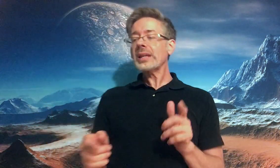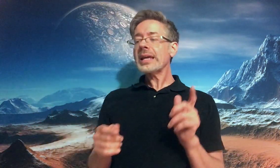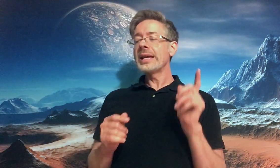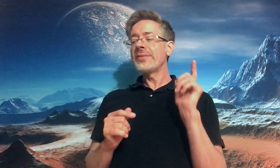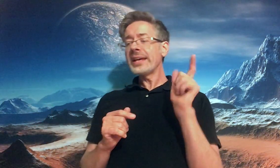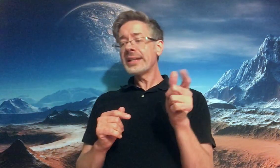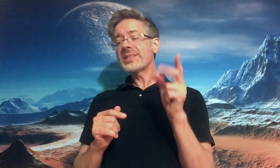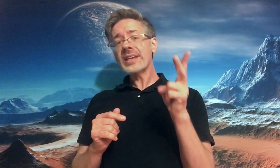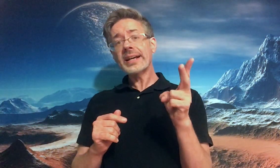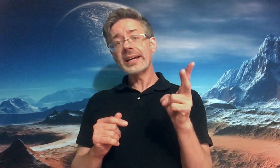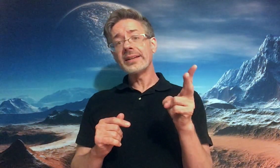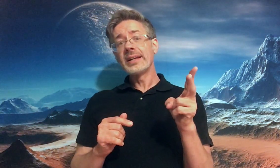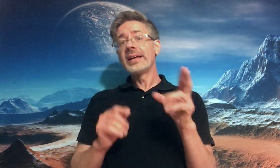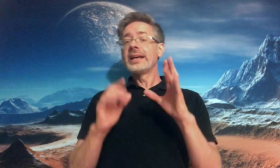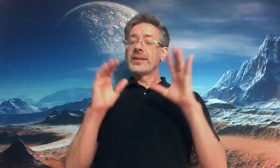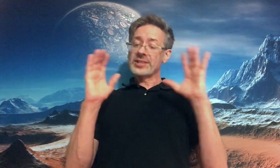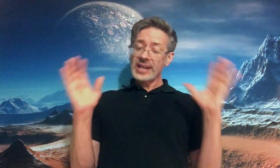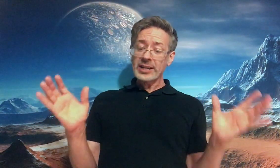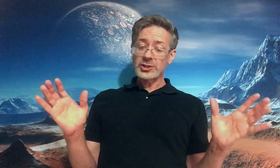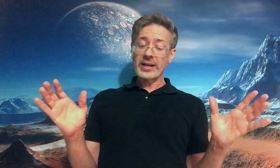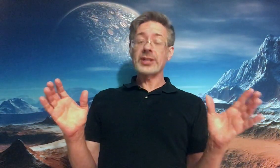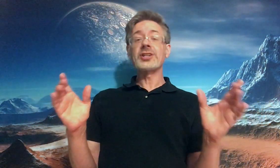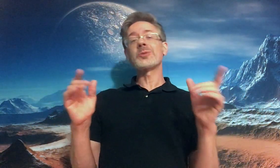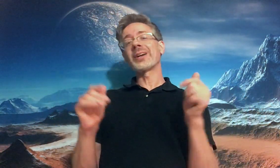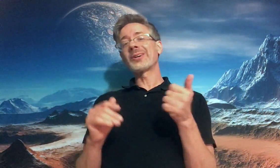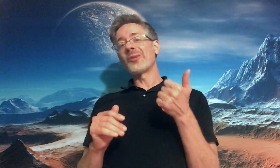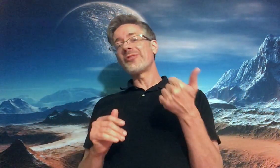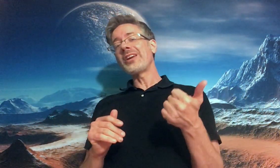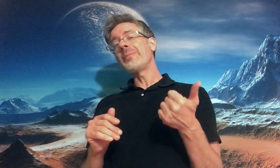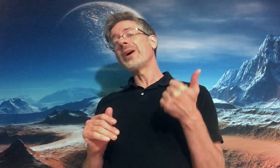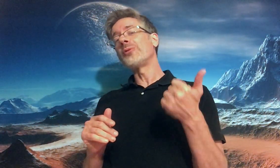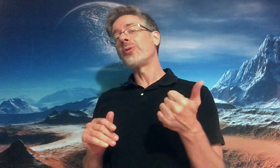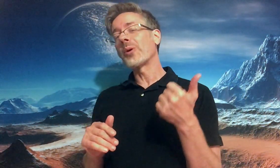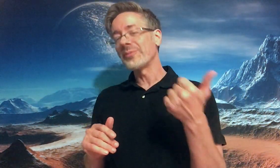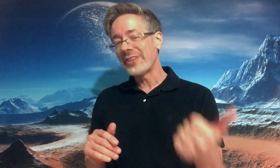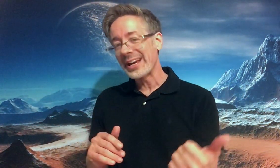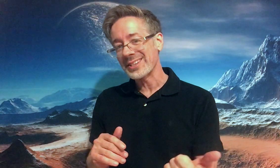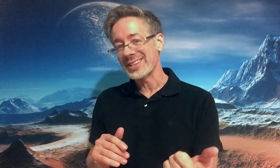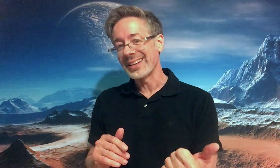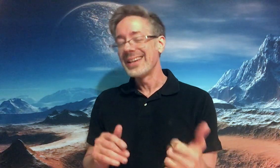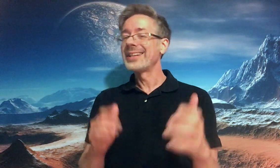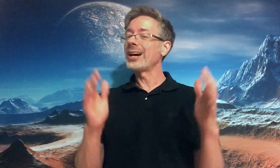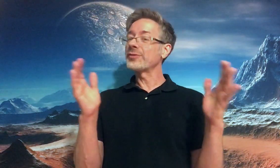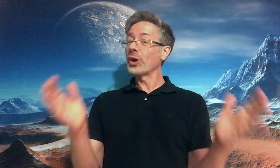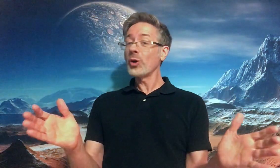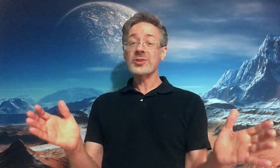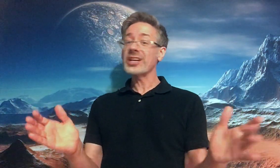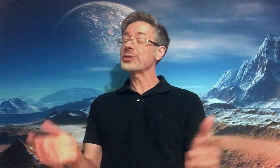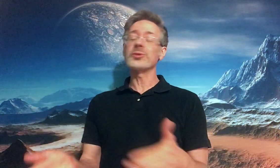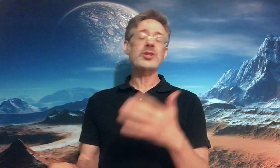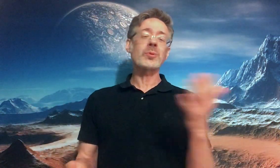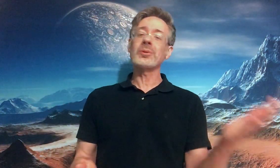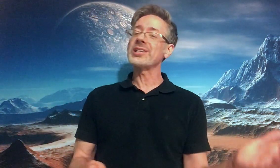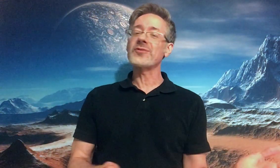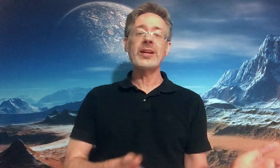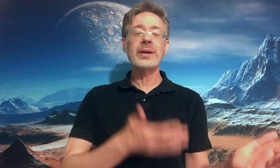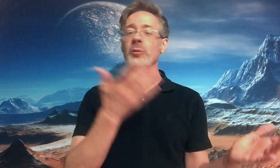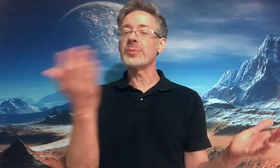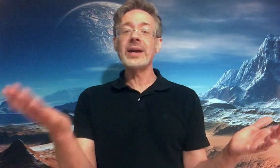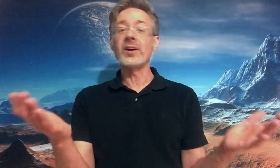And then second, the second strategy is what I call female form fantasy. Now, if you're homosexual, just replace female with male.